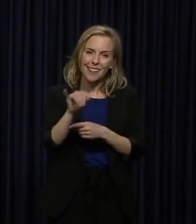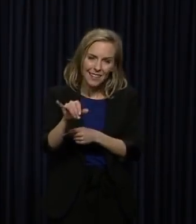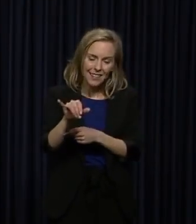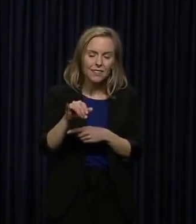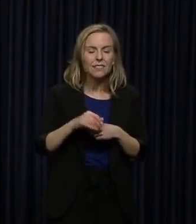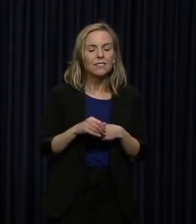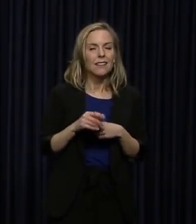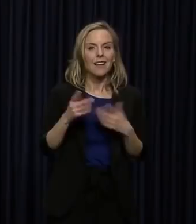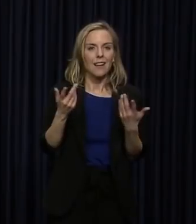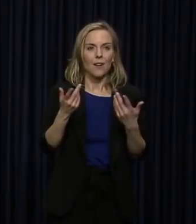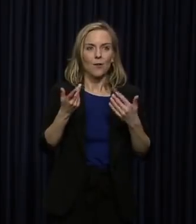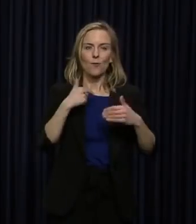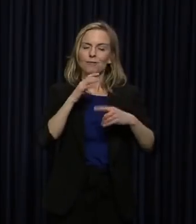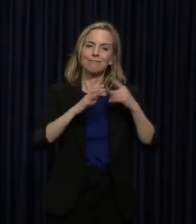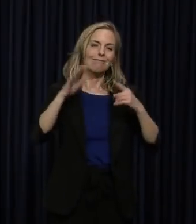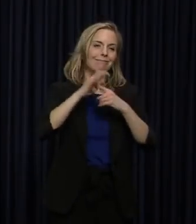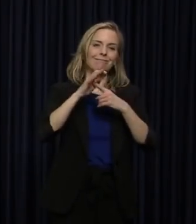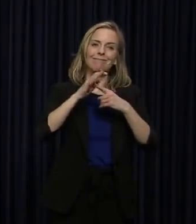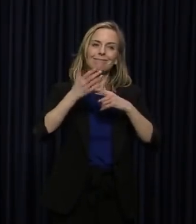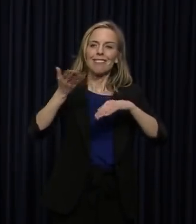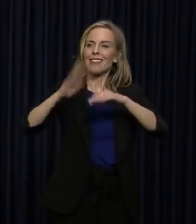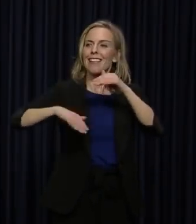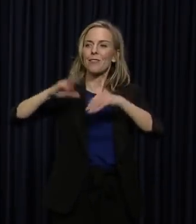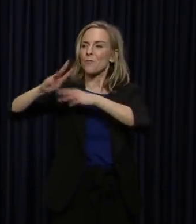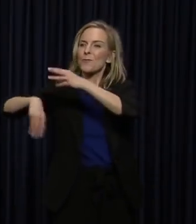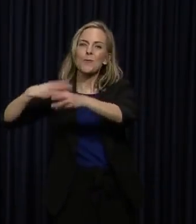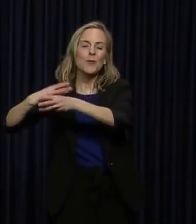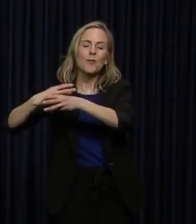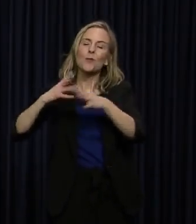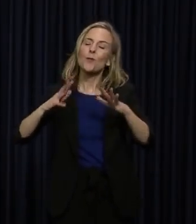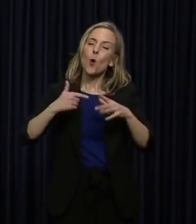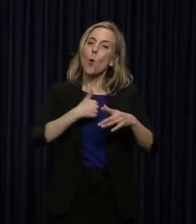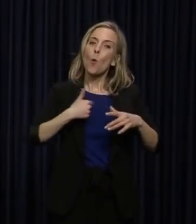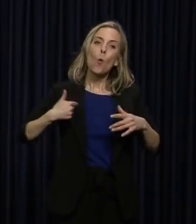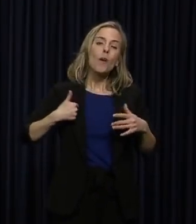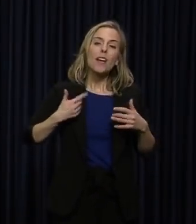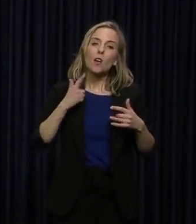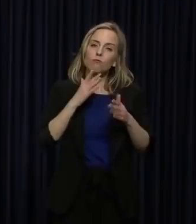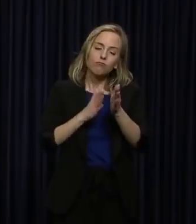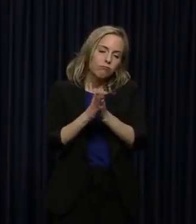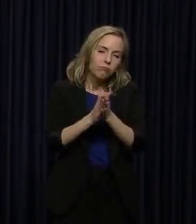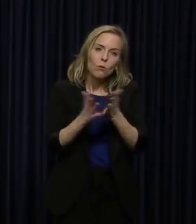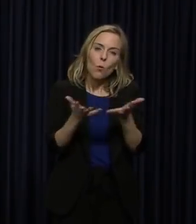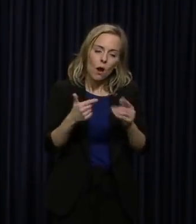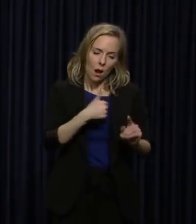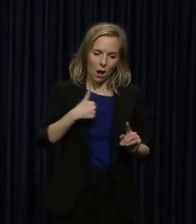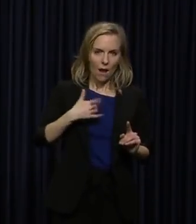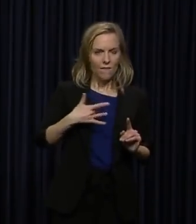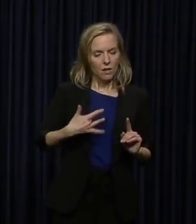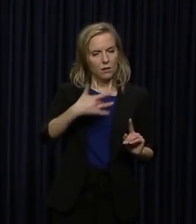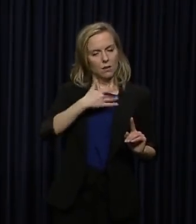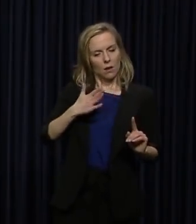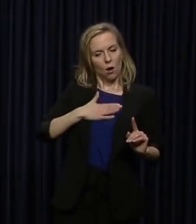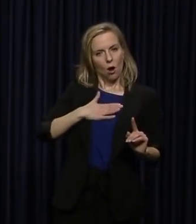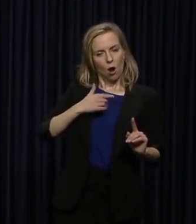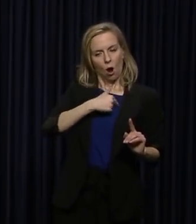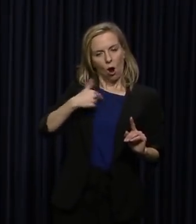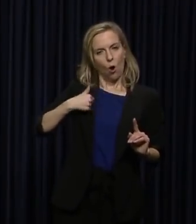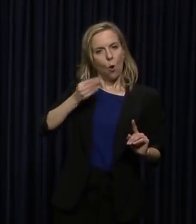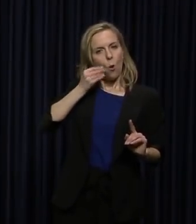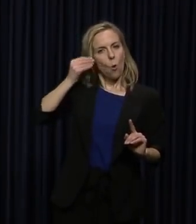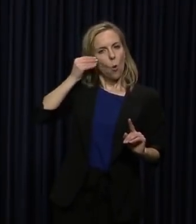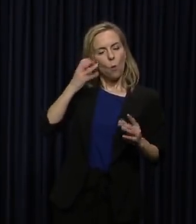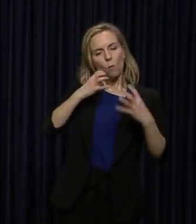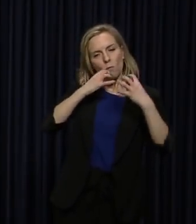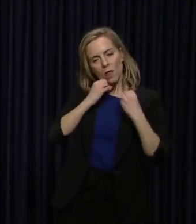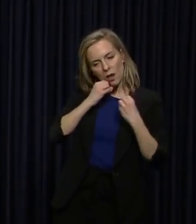of anywhere in the world. And what always drives us is our sense of home, our sense of belonging, our sense of how